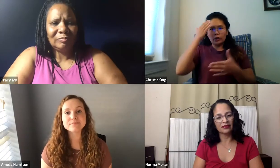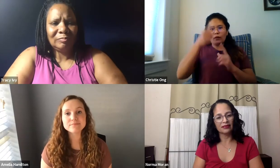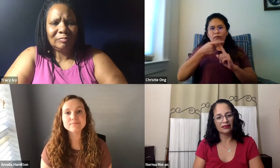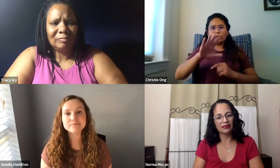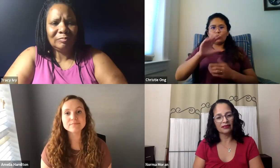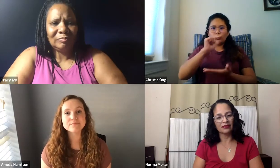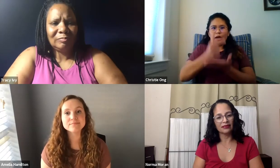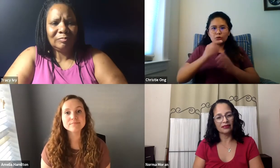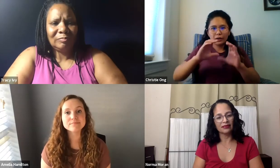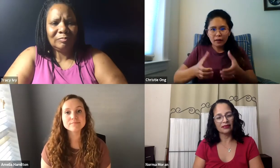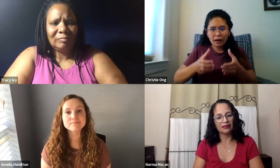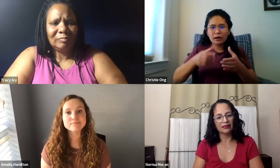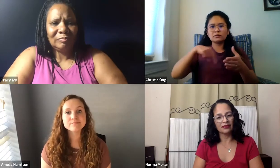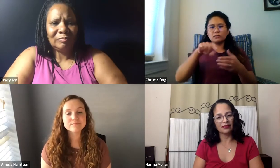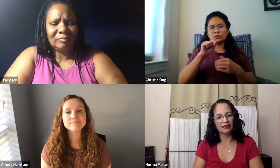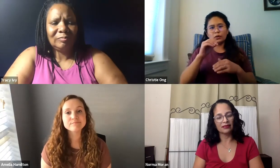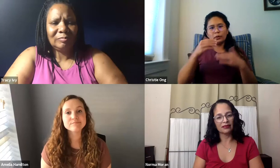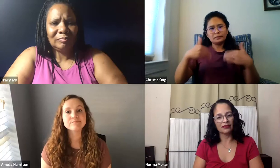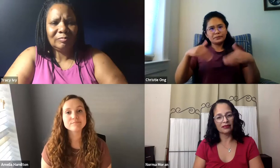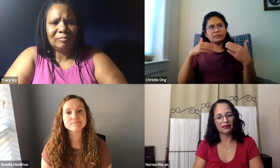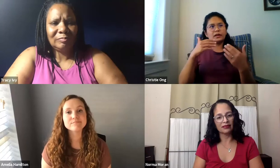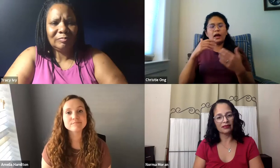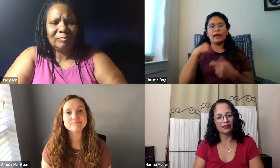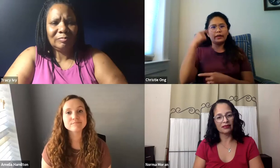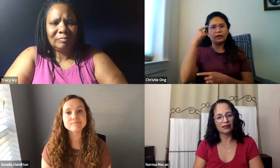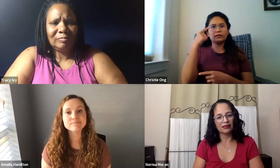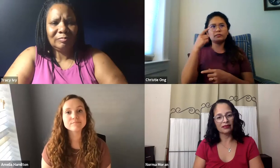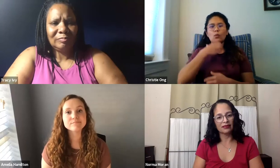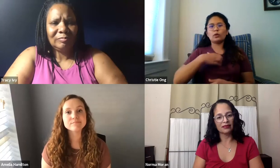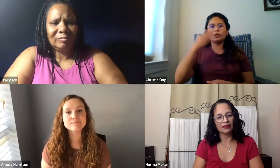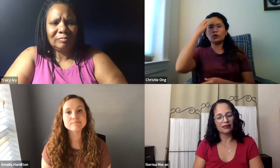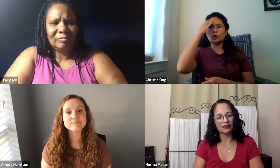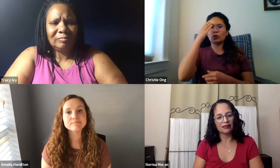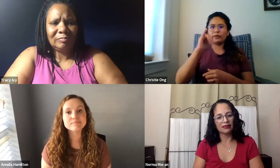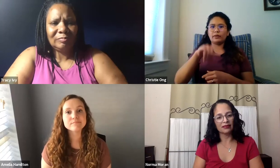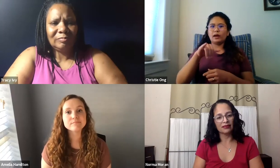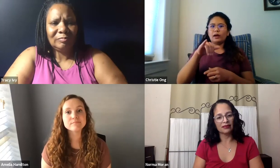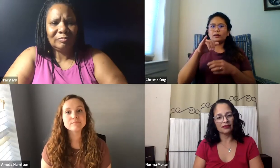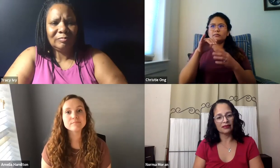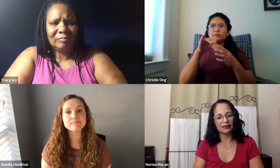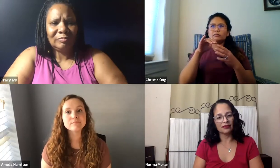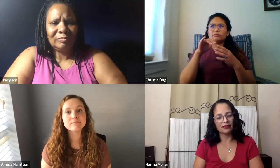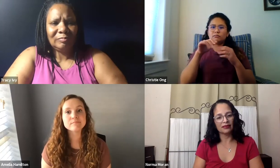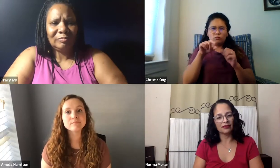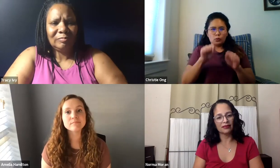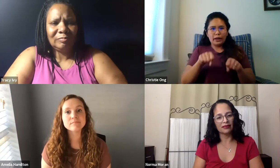that you may have met, some that you know from your own graduating class and others that you have not yet had the opportunity to meet.